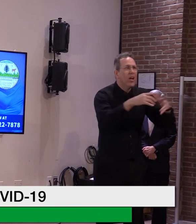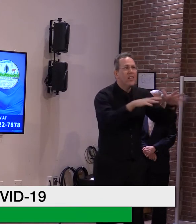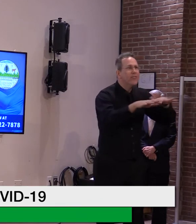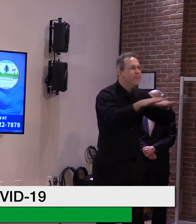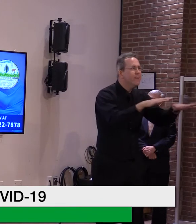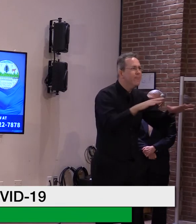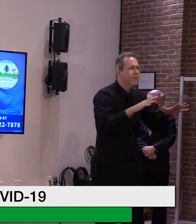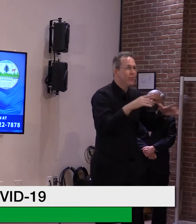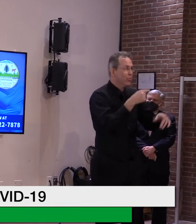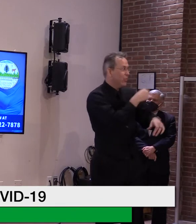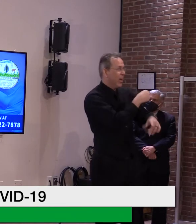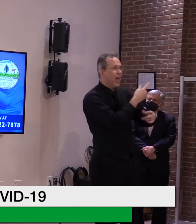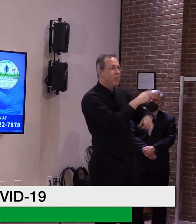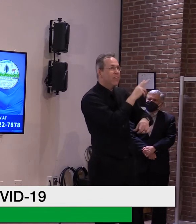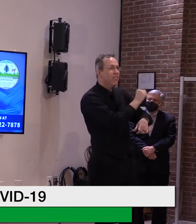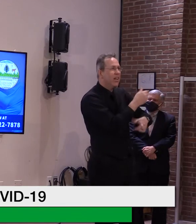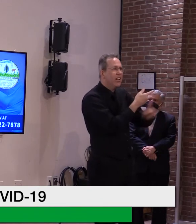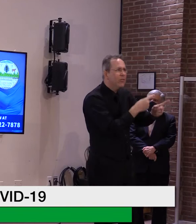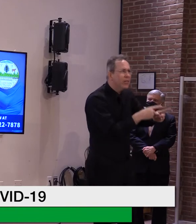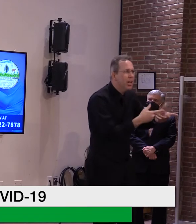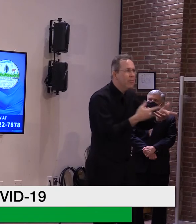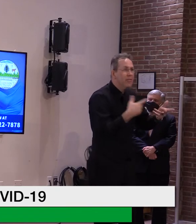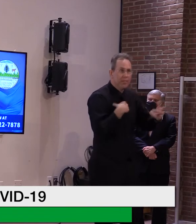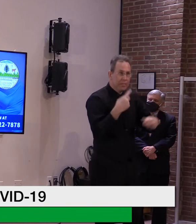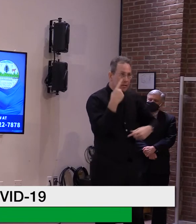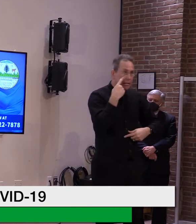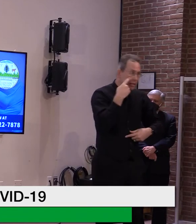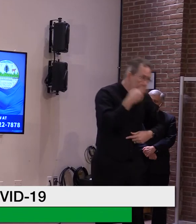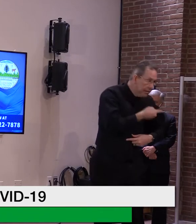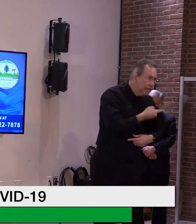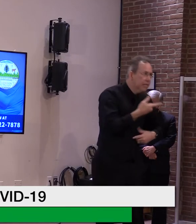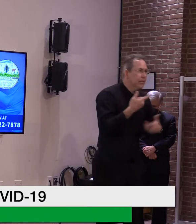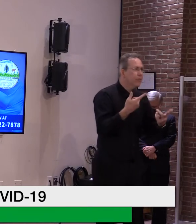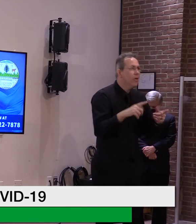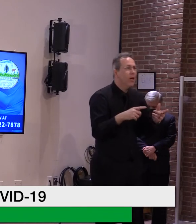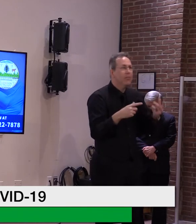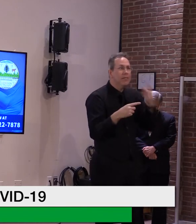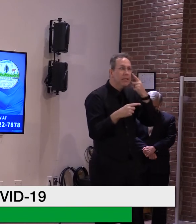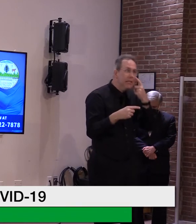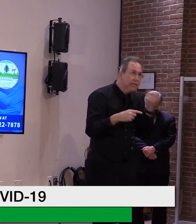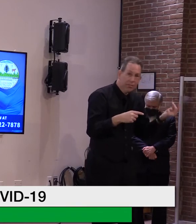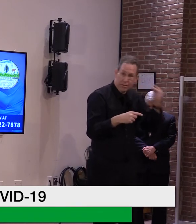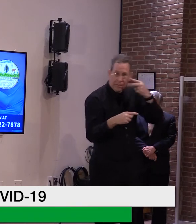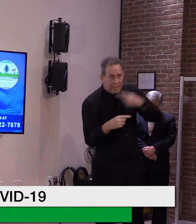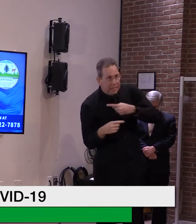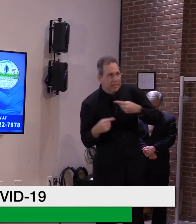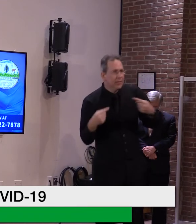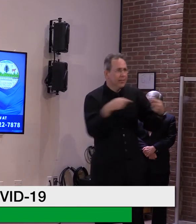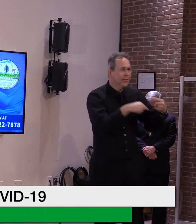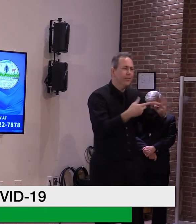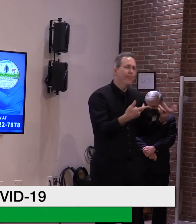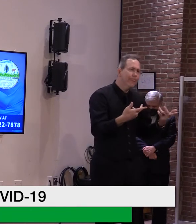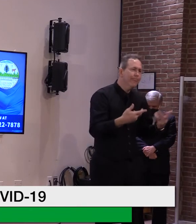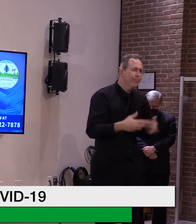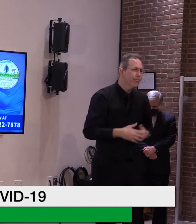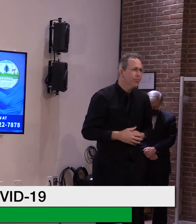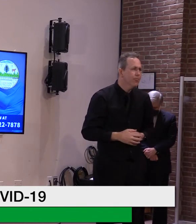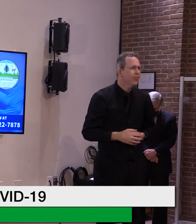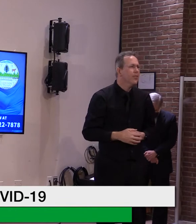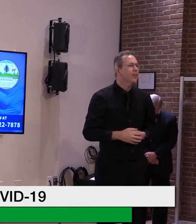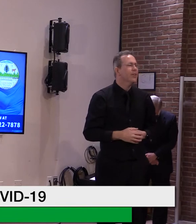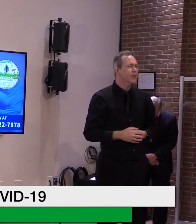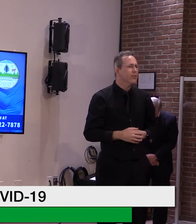transpires. So, uh, this is just another case, uh, of that, uh, situation, but we want to, uh, do everything we can, uh,